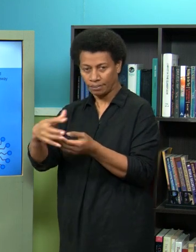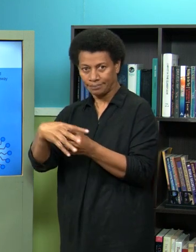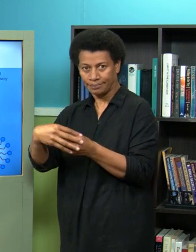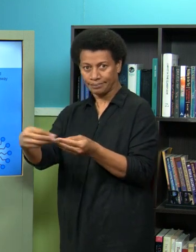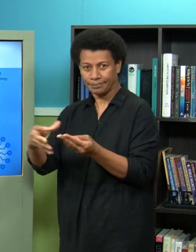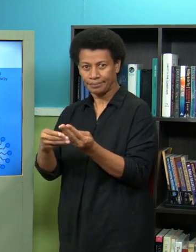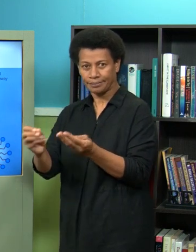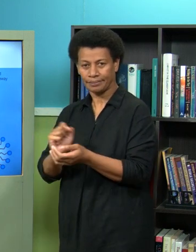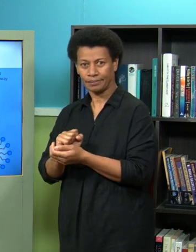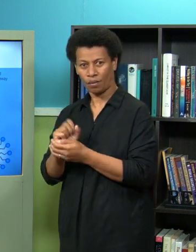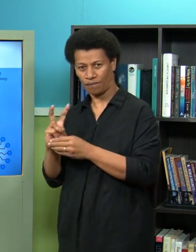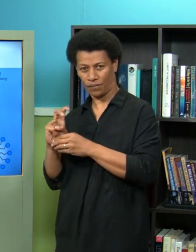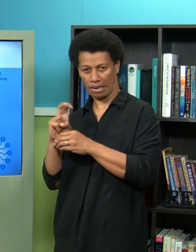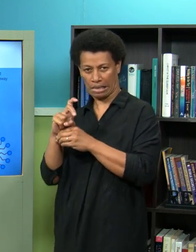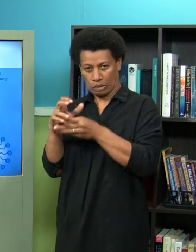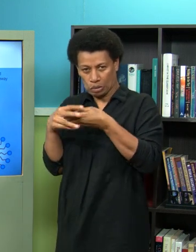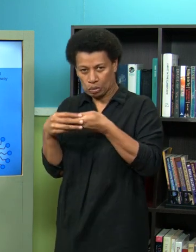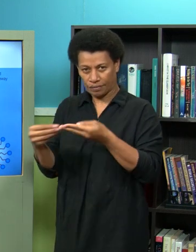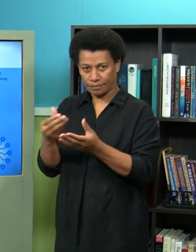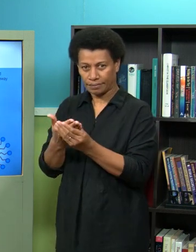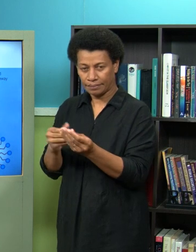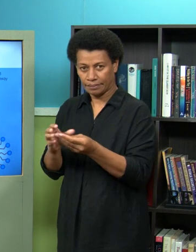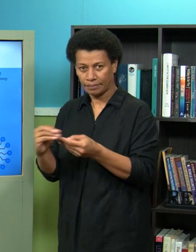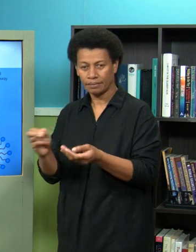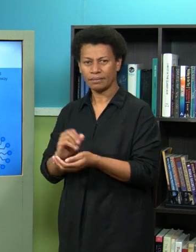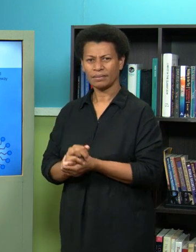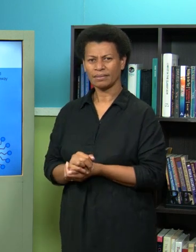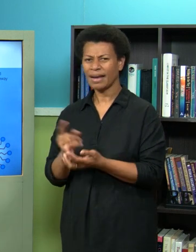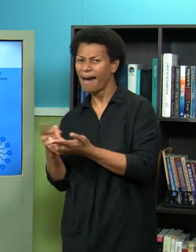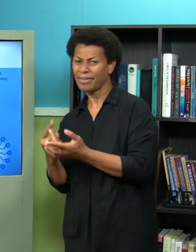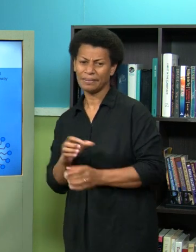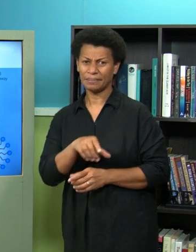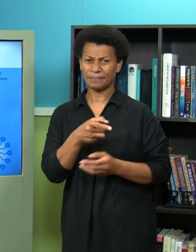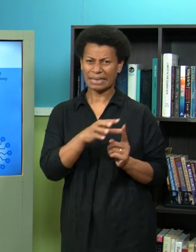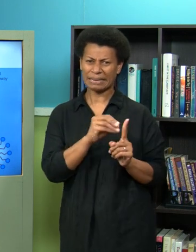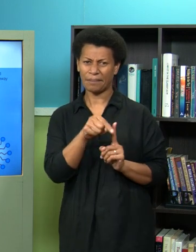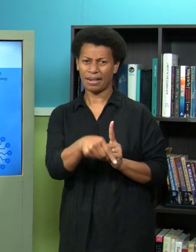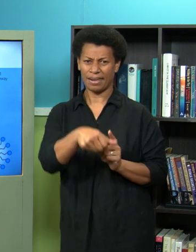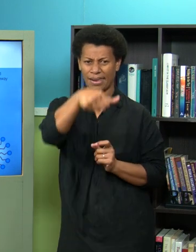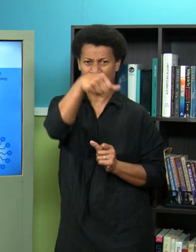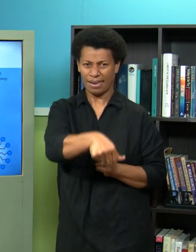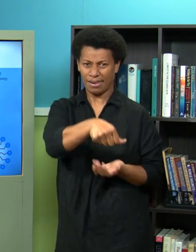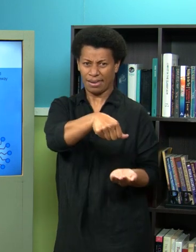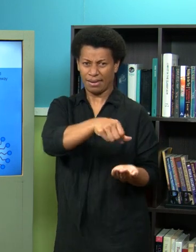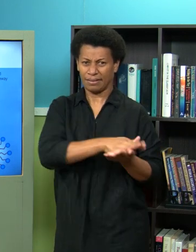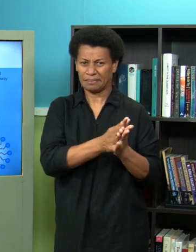viral particles from your hand now on the other hand an alcohol based solution kills the virus yes